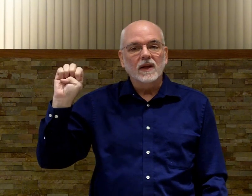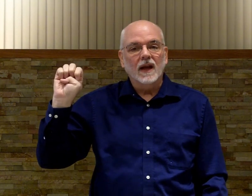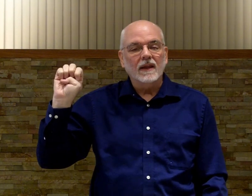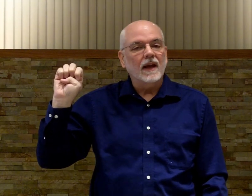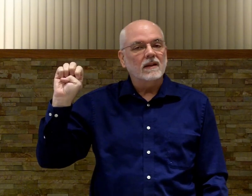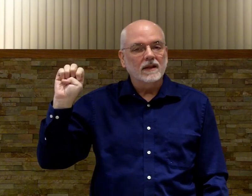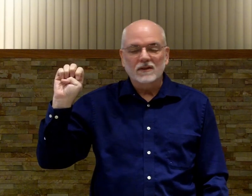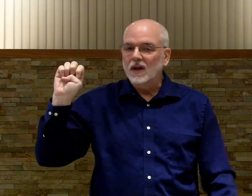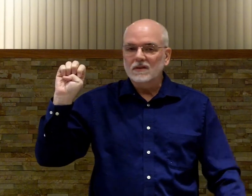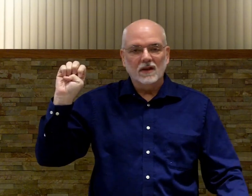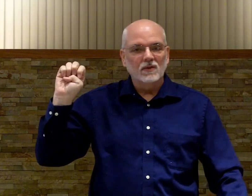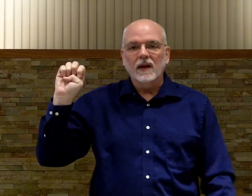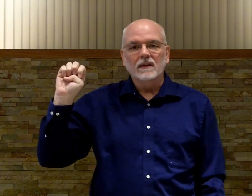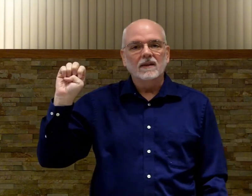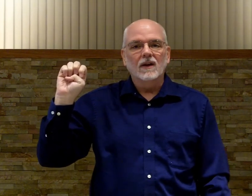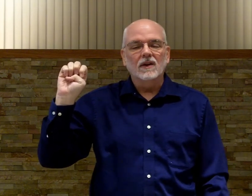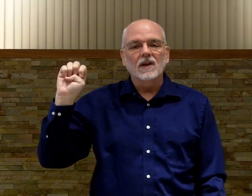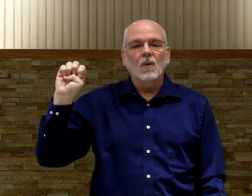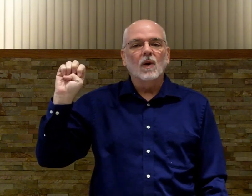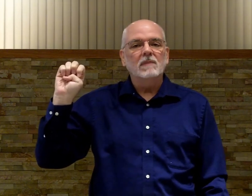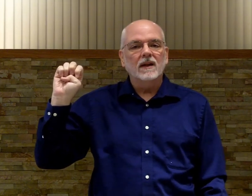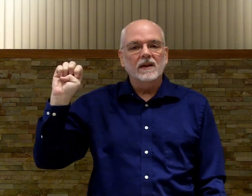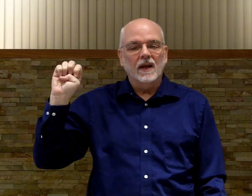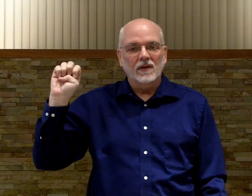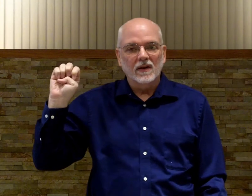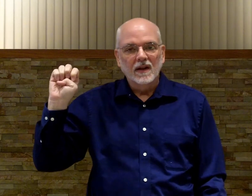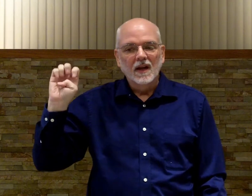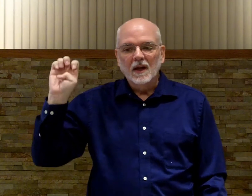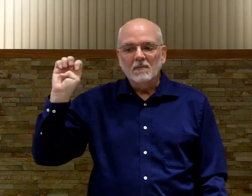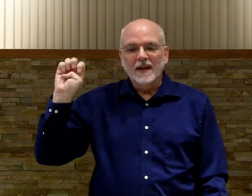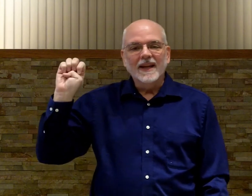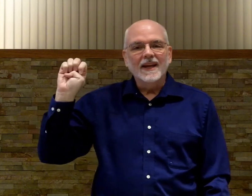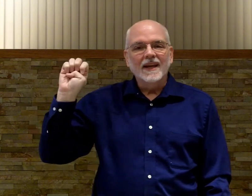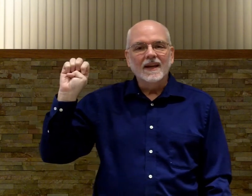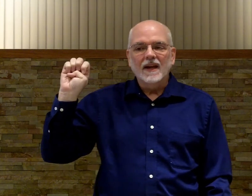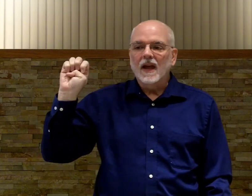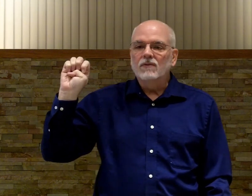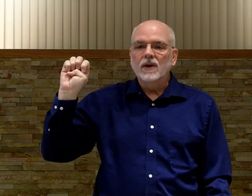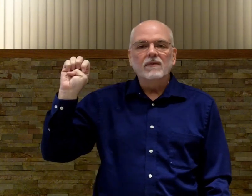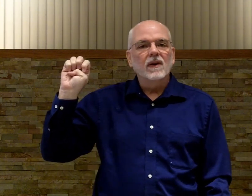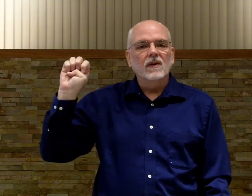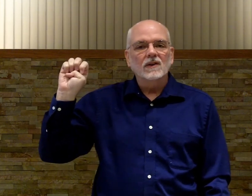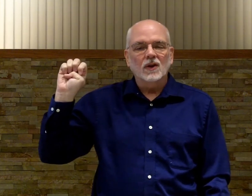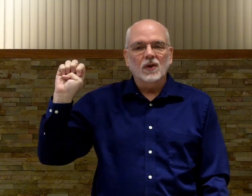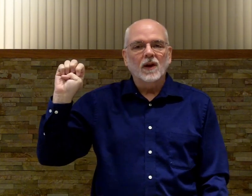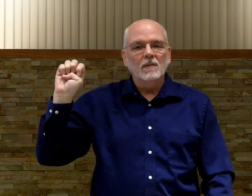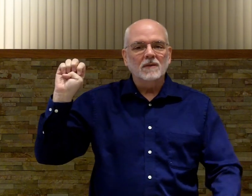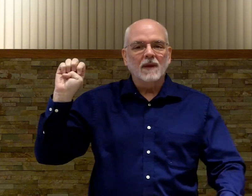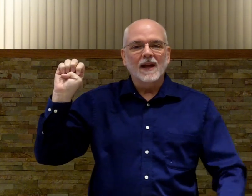E like that, that's just great. You know, there's not one better than the other. But every finger is on your thumb is my